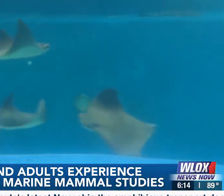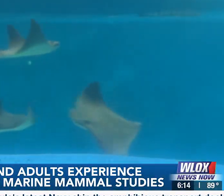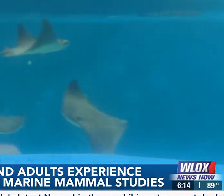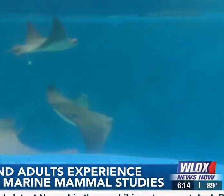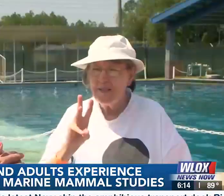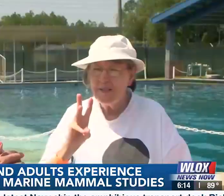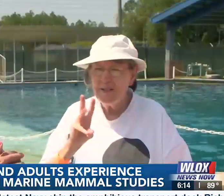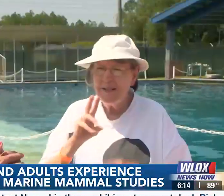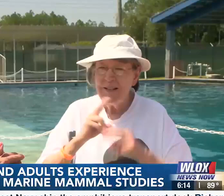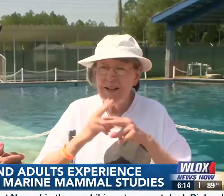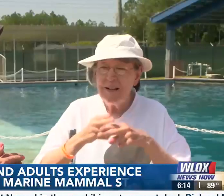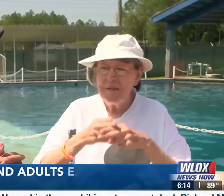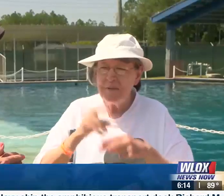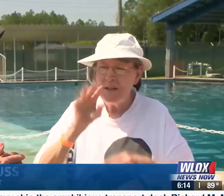I've watched TV shows.